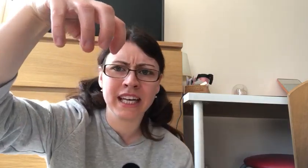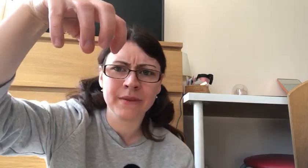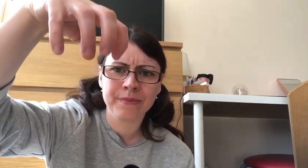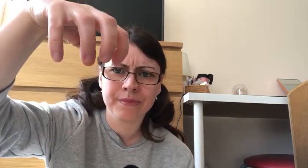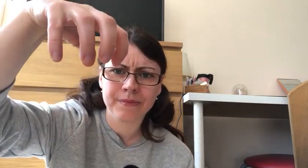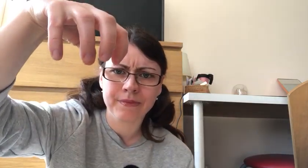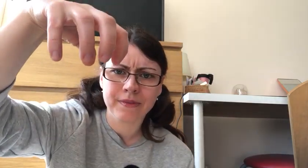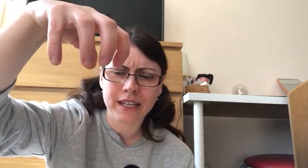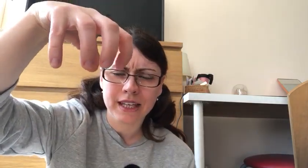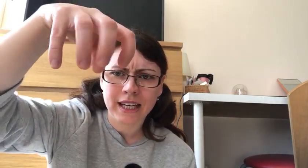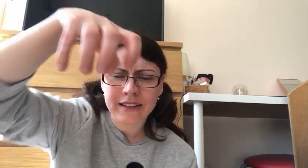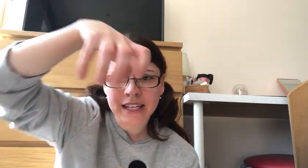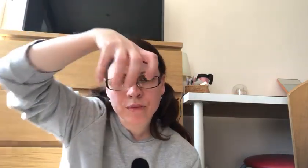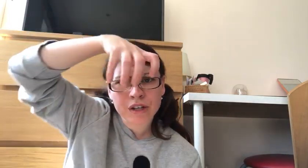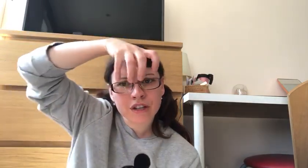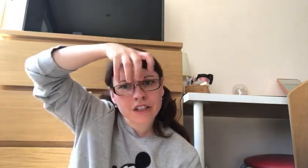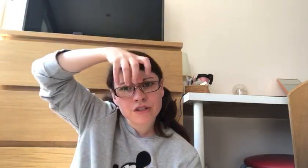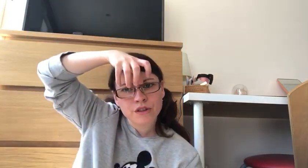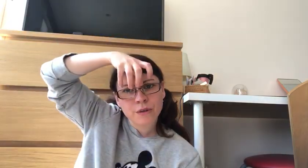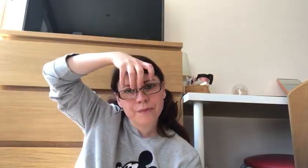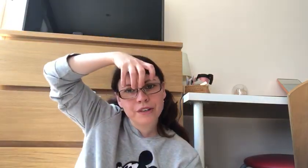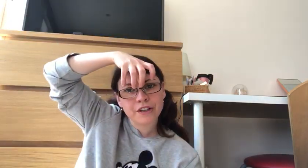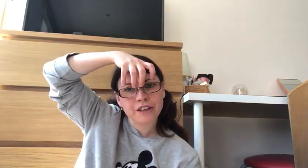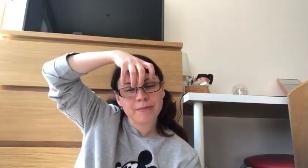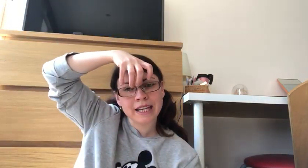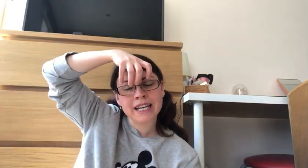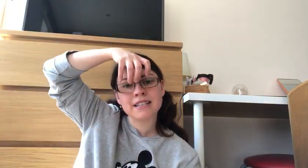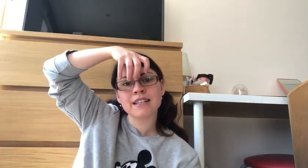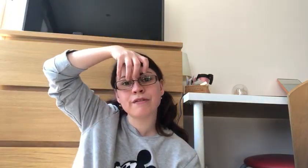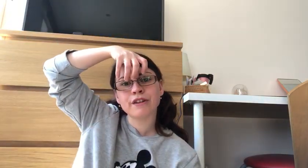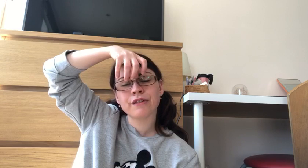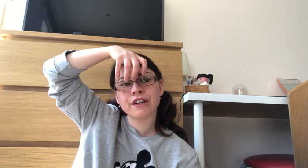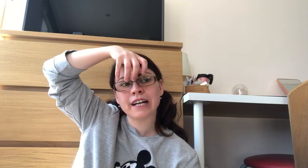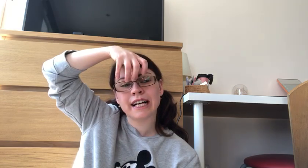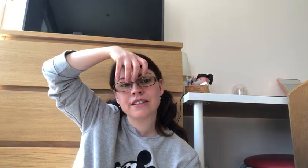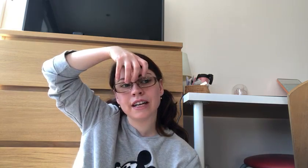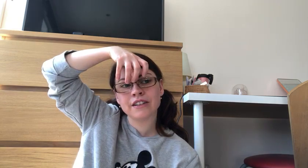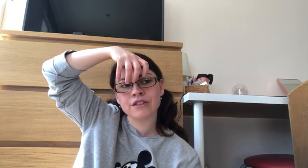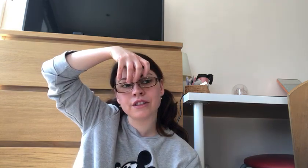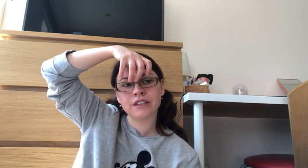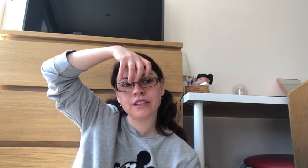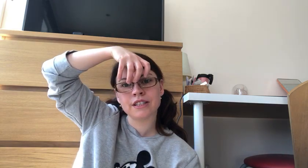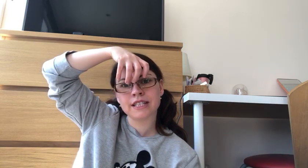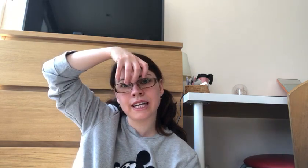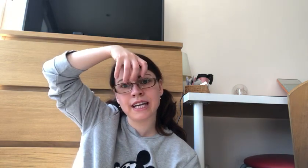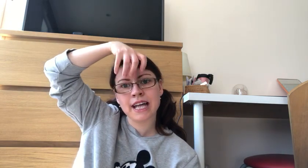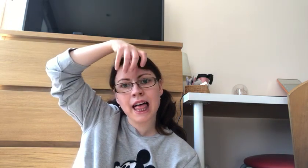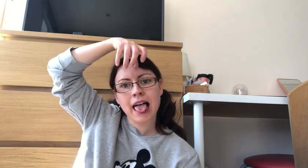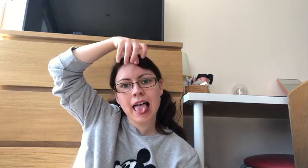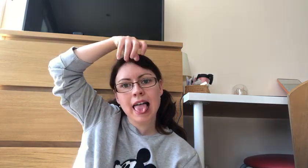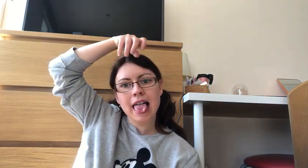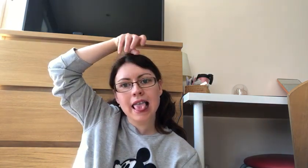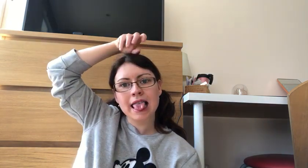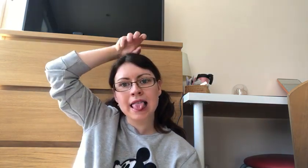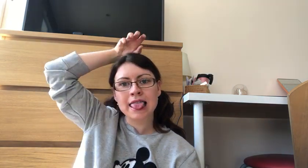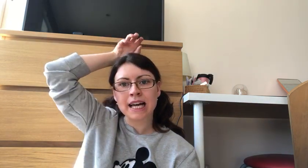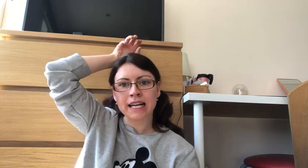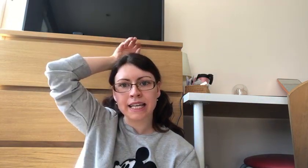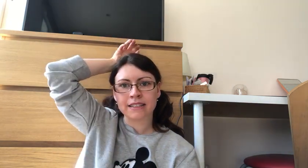and then what you're gonna do you're gonna place it in front of your head and you're gonna say lion